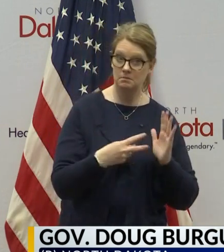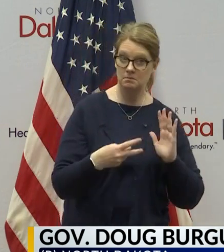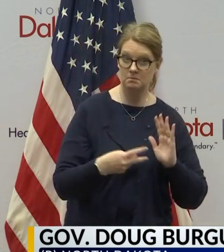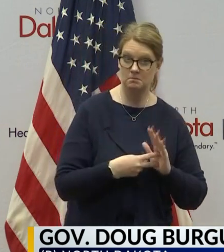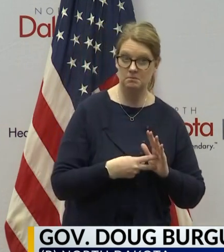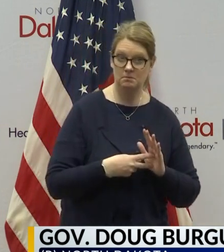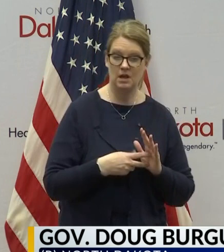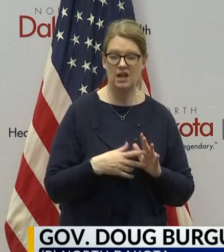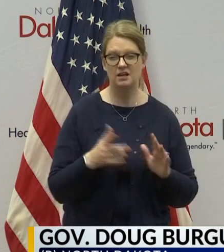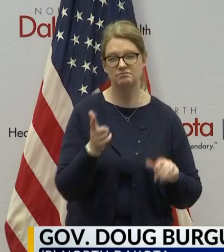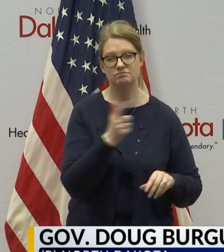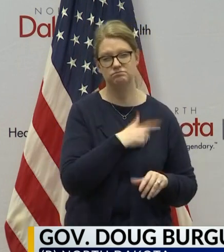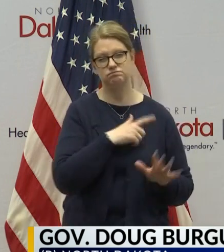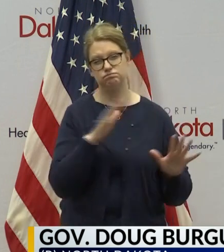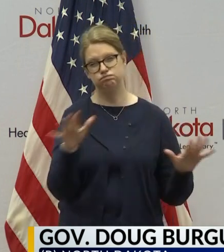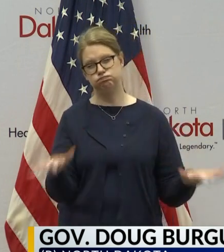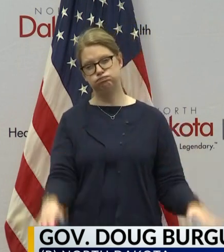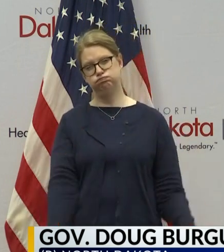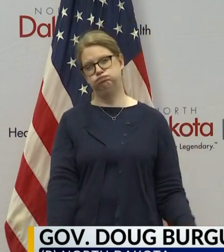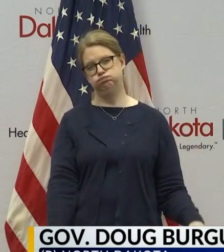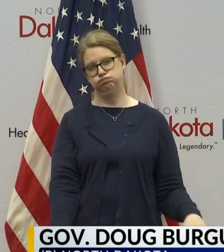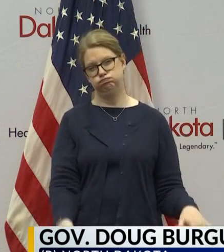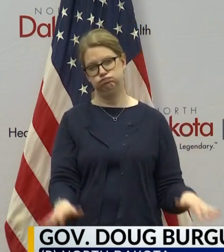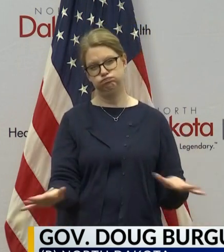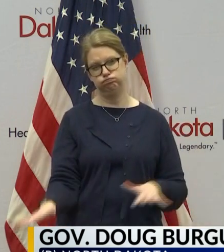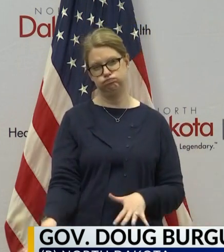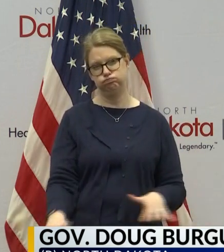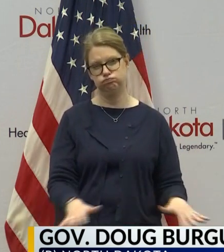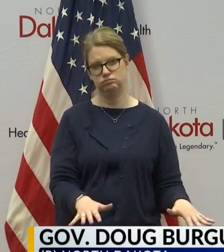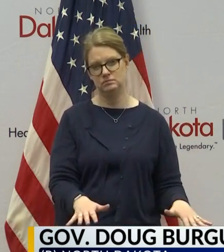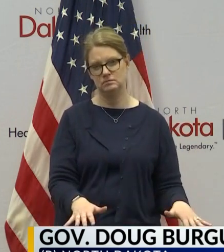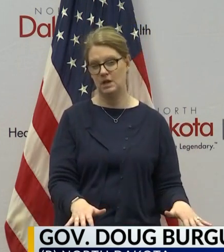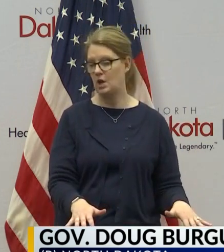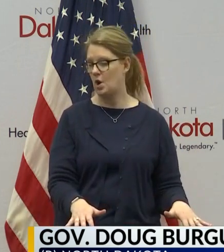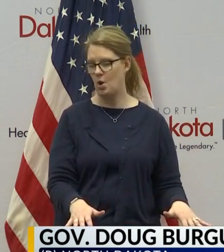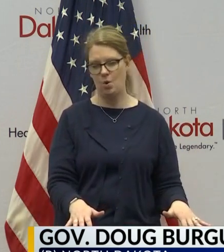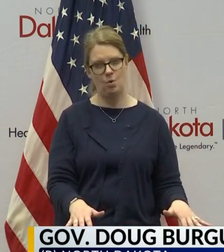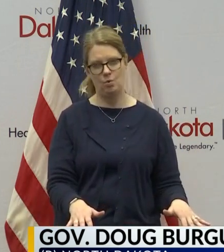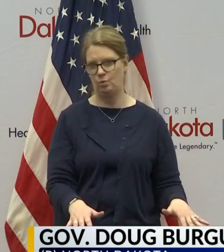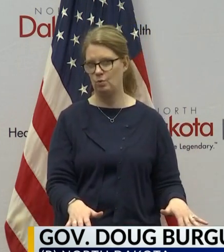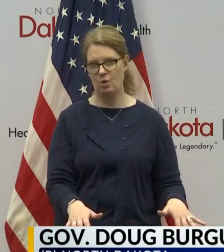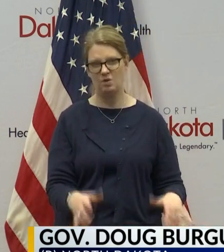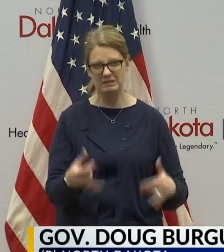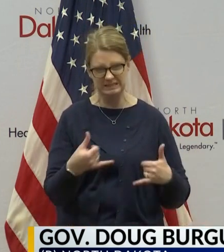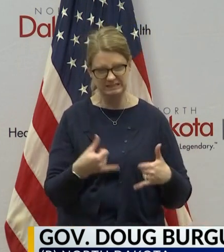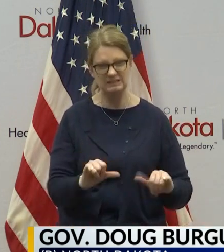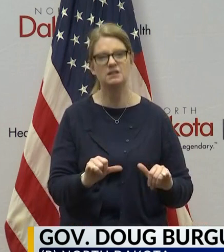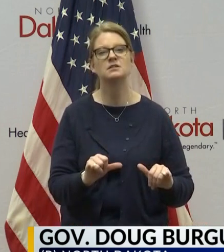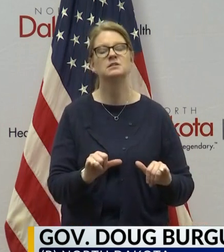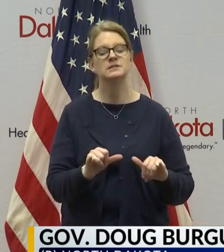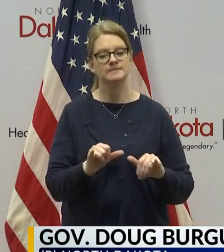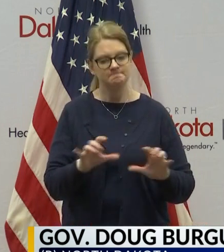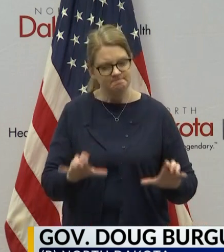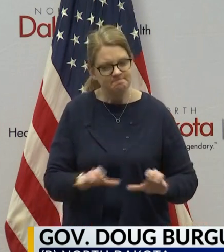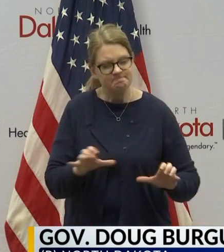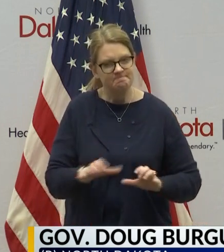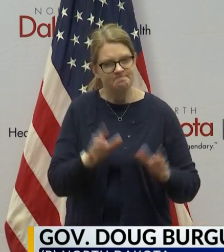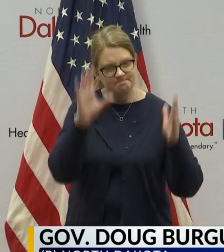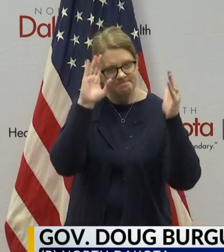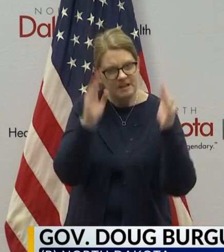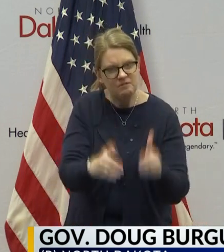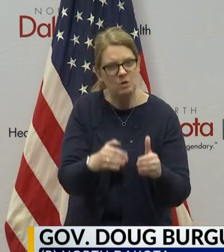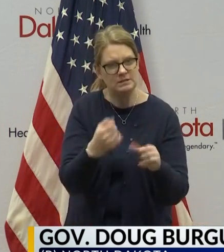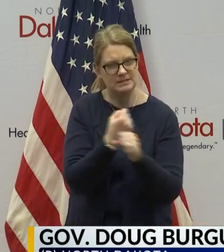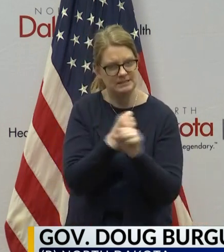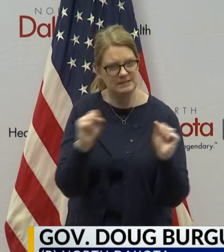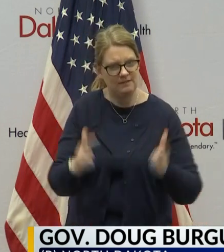off the ball in terms of our strategy, in terms of what we're trying to accomplish in terms of saving lives in North